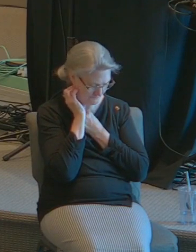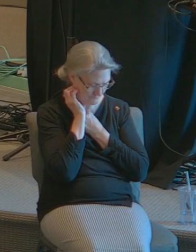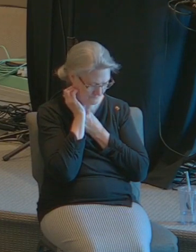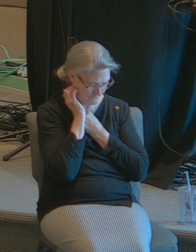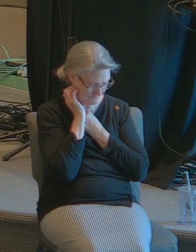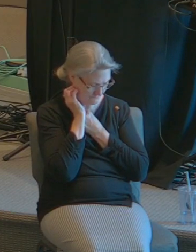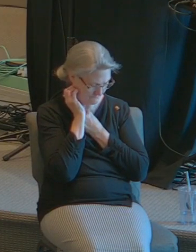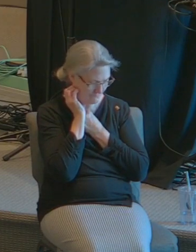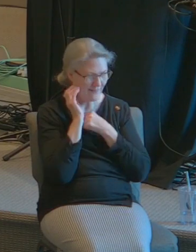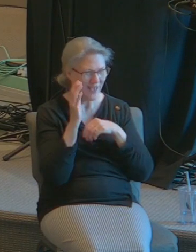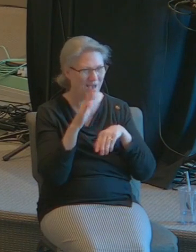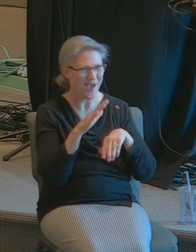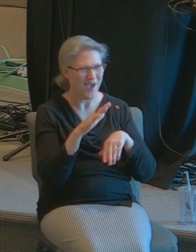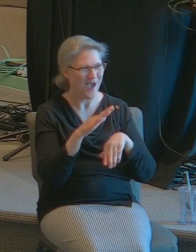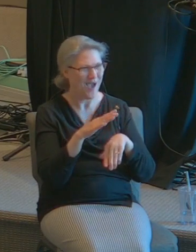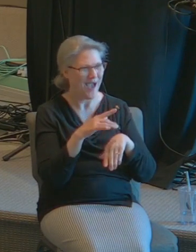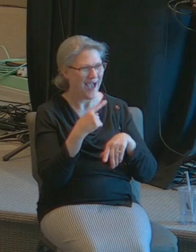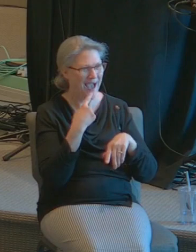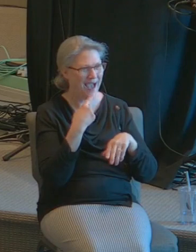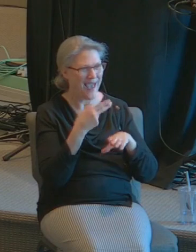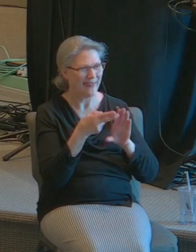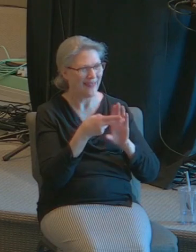call that wonderful news